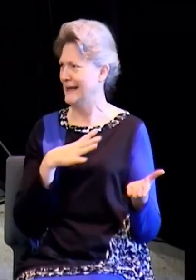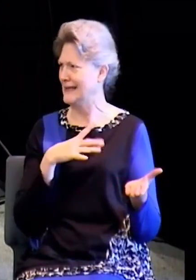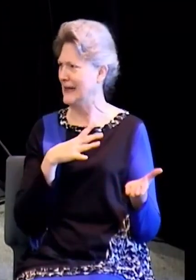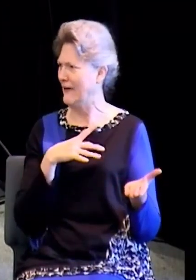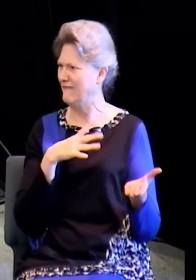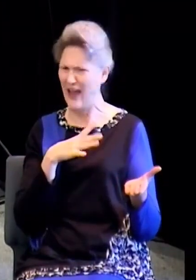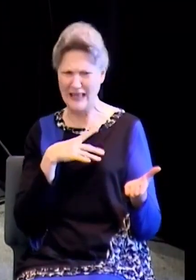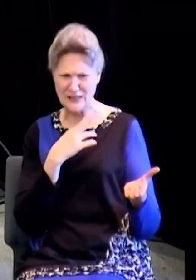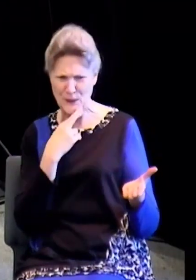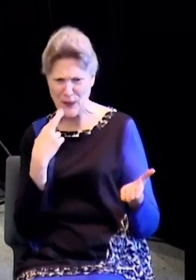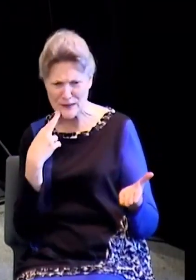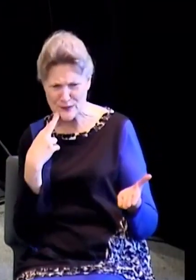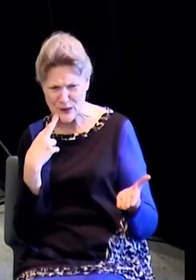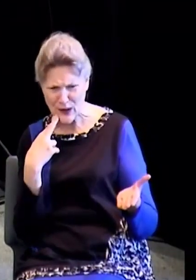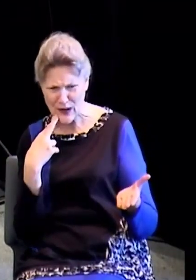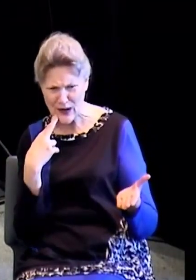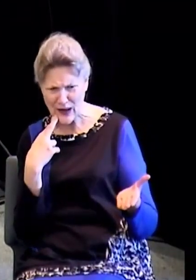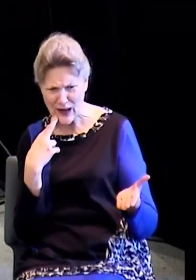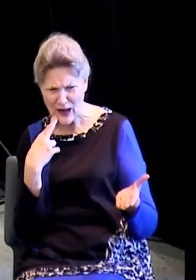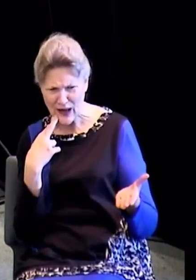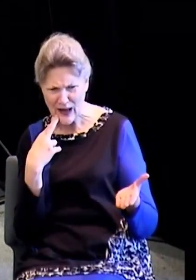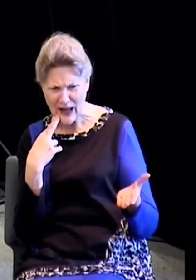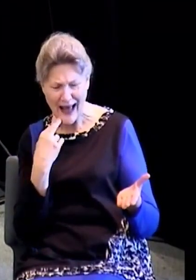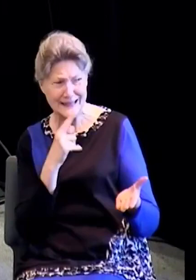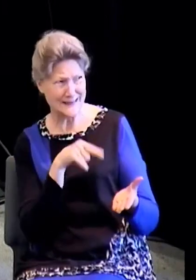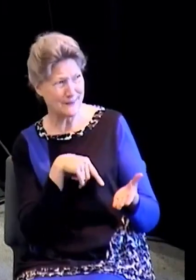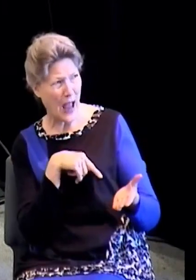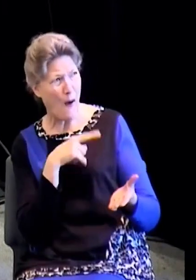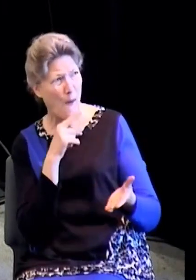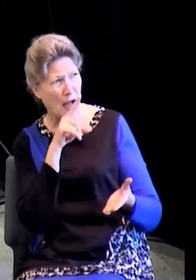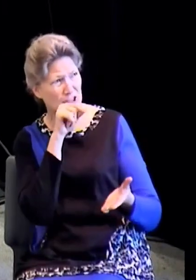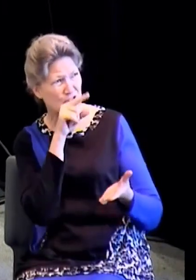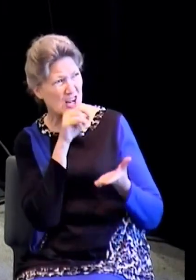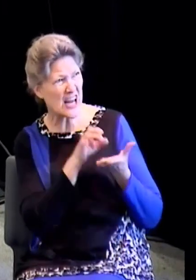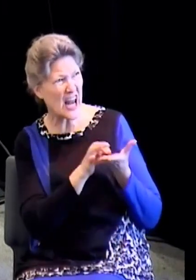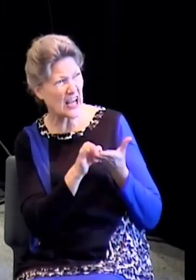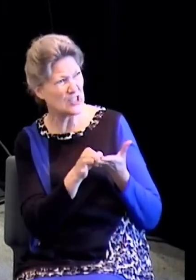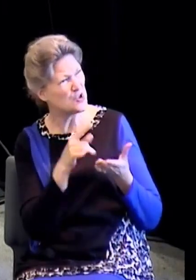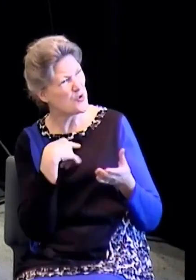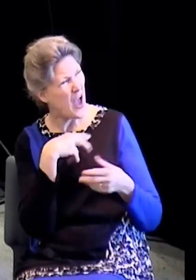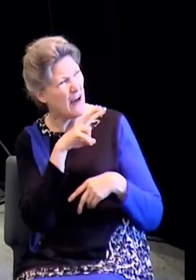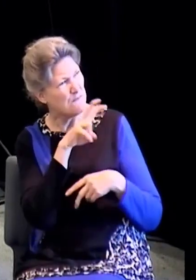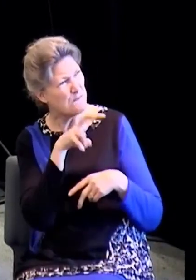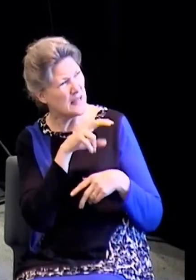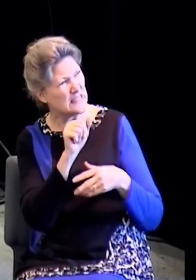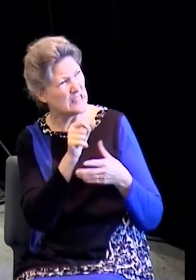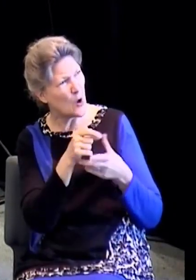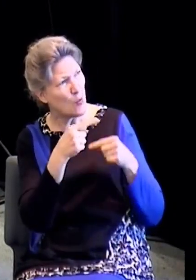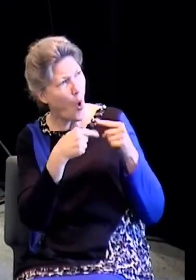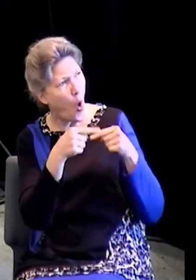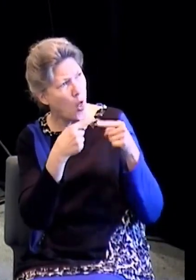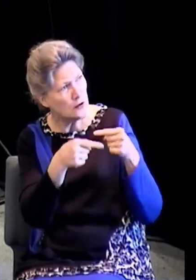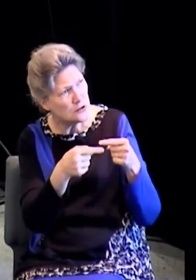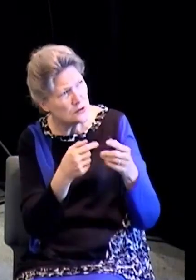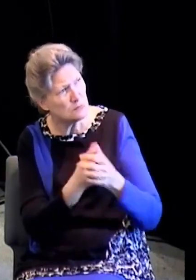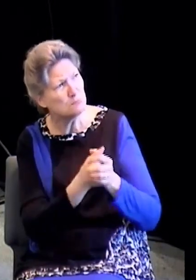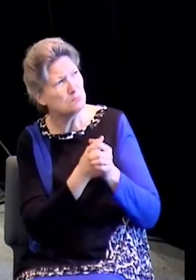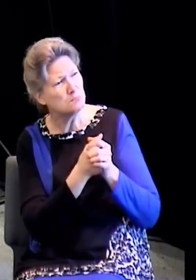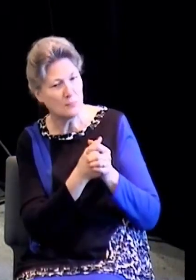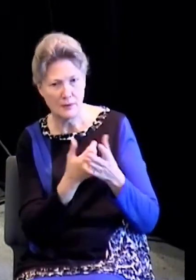Do you guys have pizza rolls by any chance? I have a preference of something that I can get